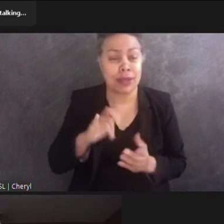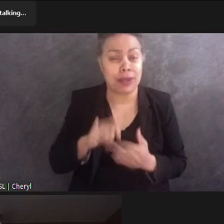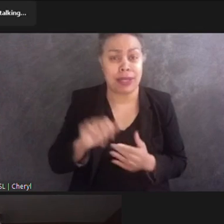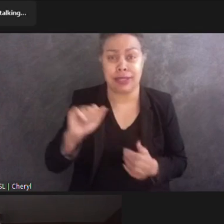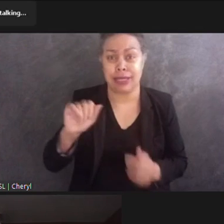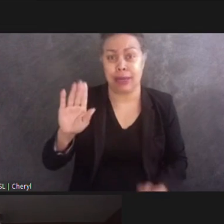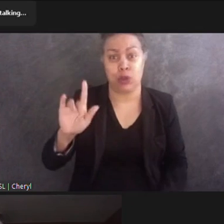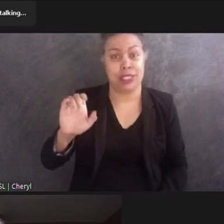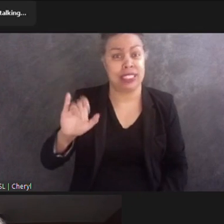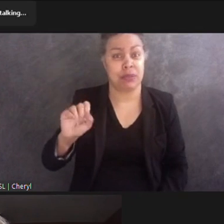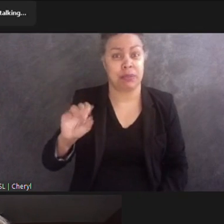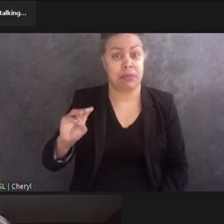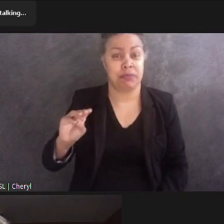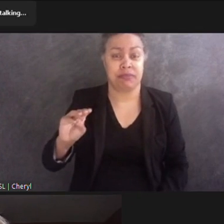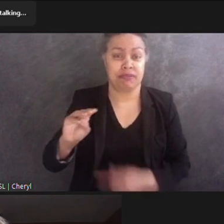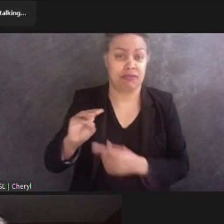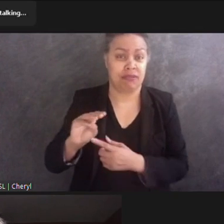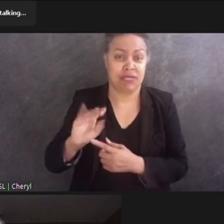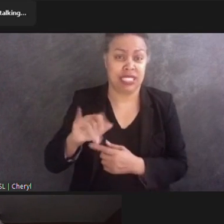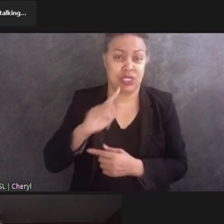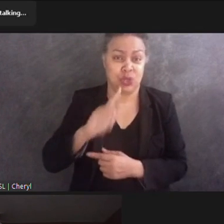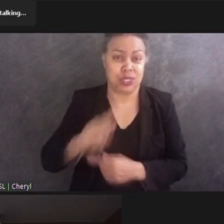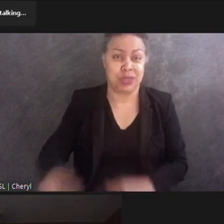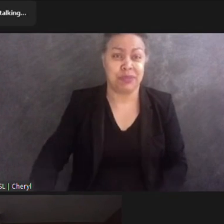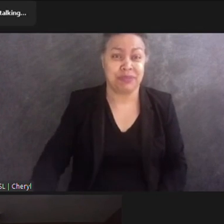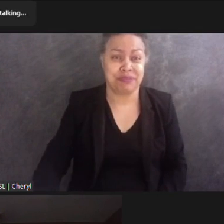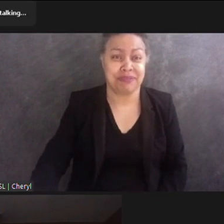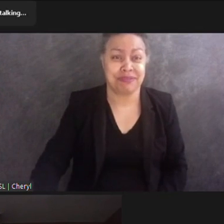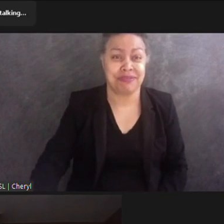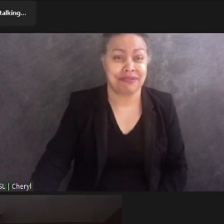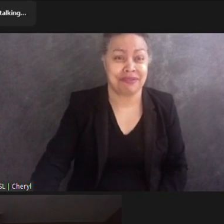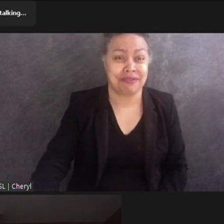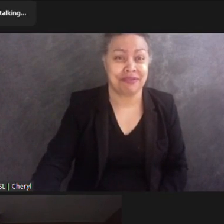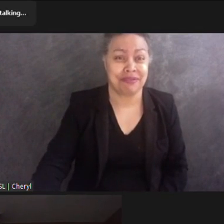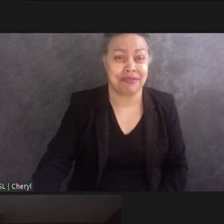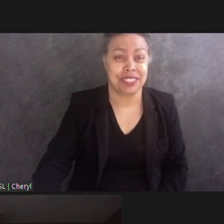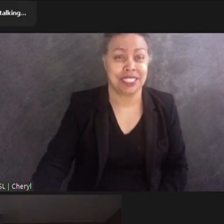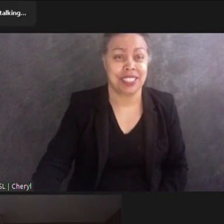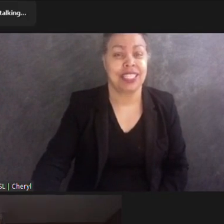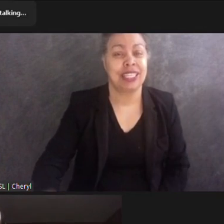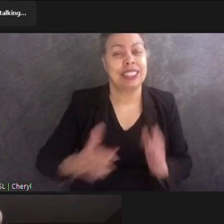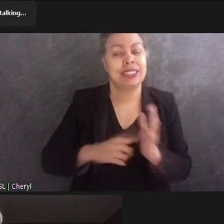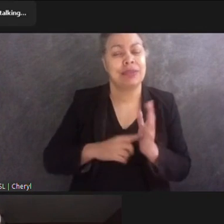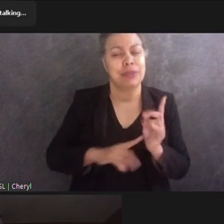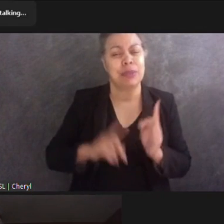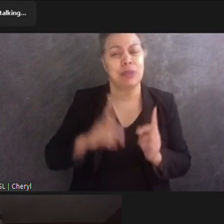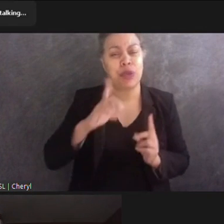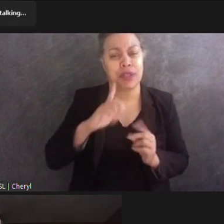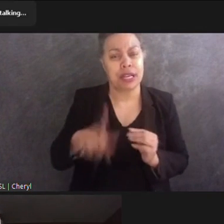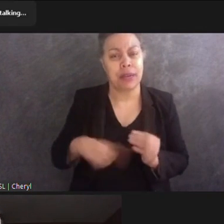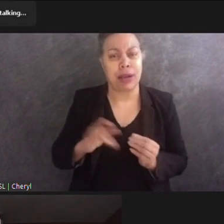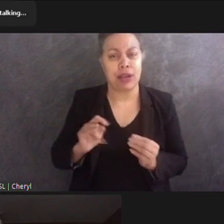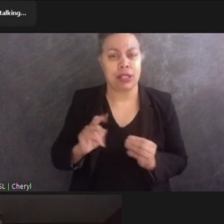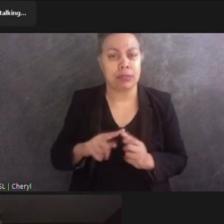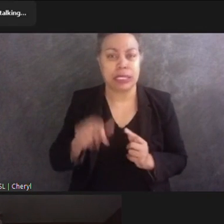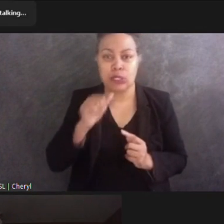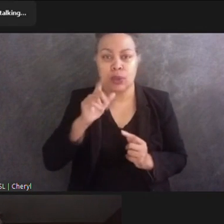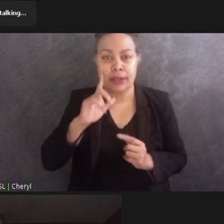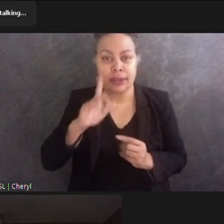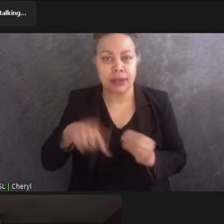And sometimes when they think about it, they don't think about resolving issues of inclusion. And